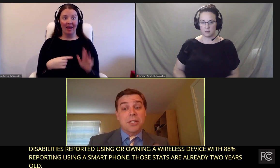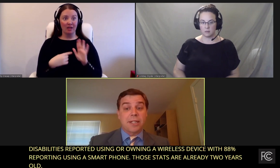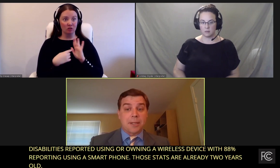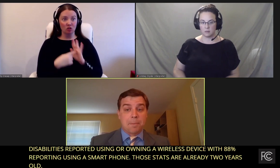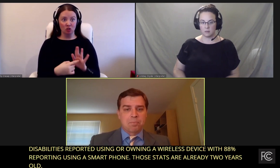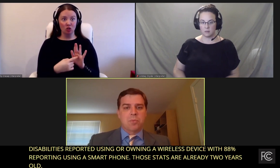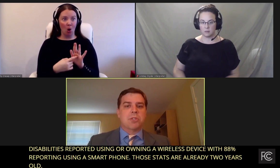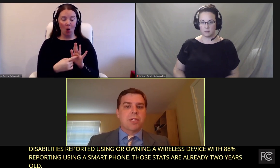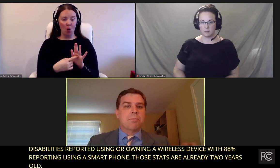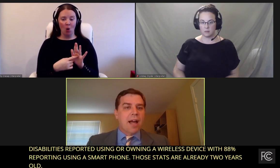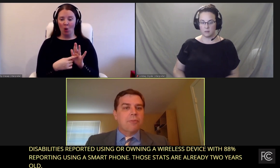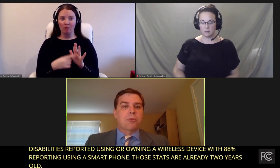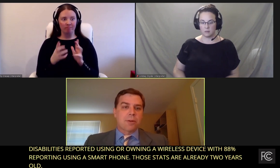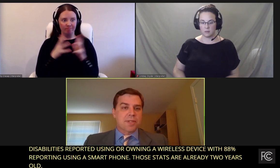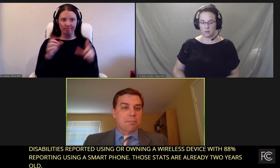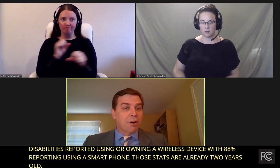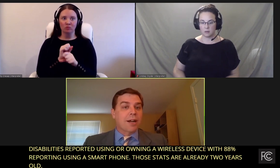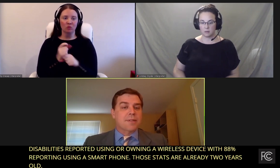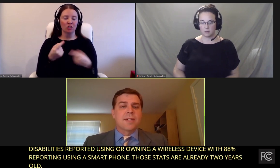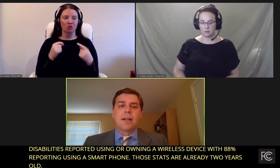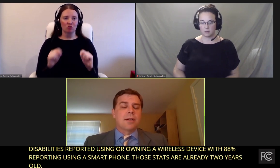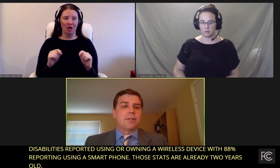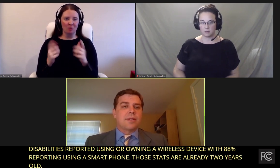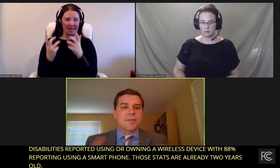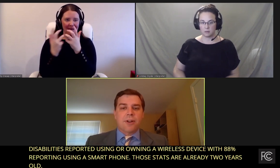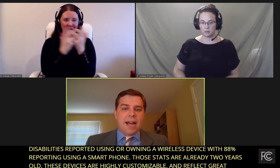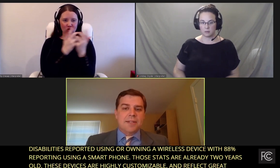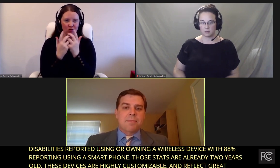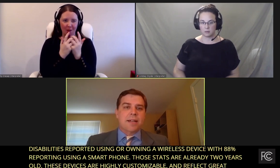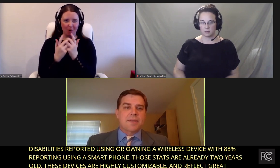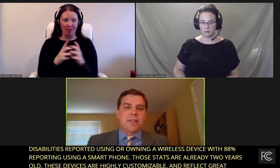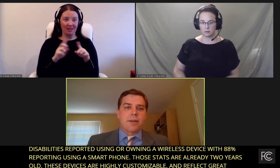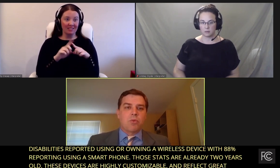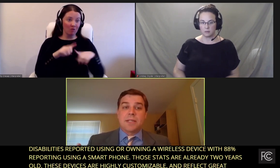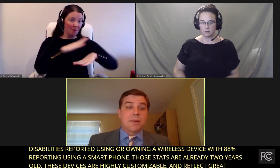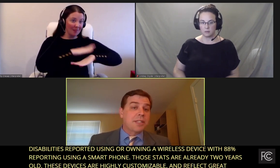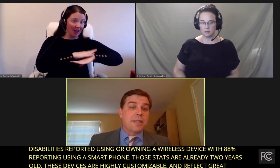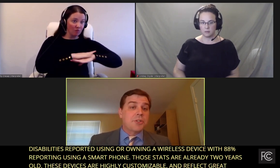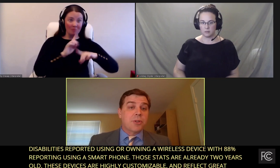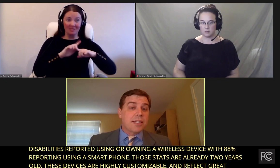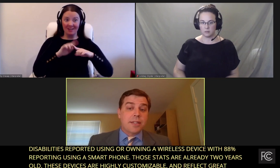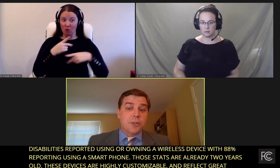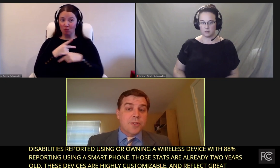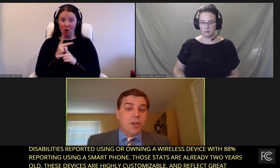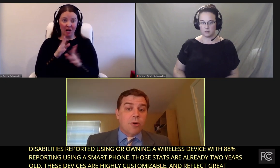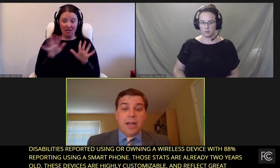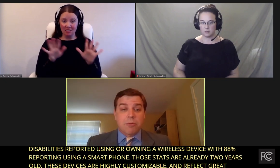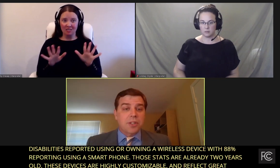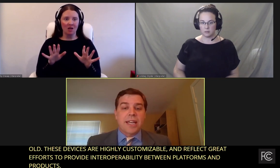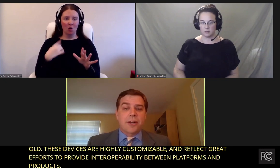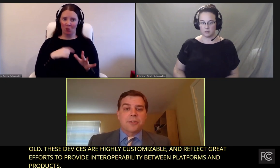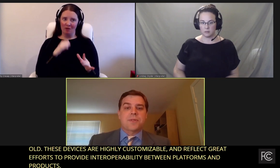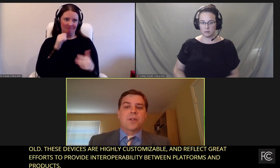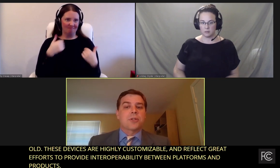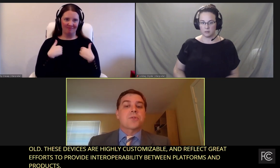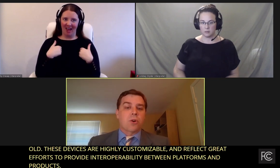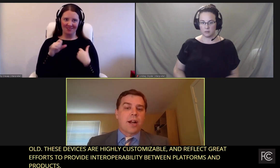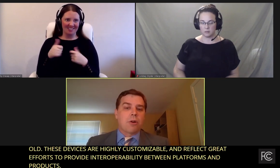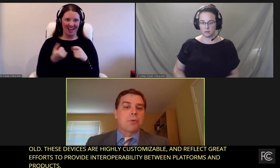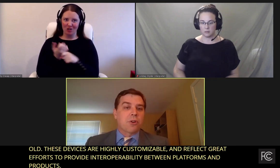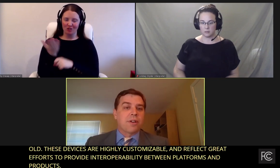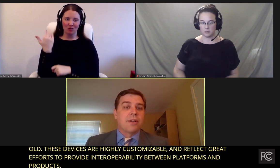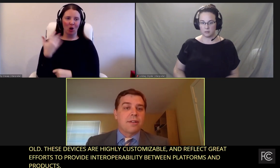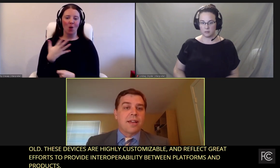interoperability between platforms and products. These are aspects that we simply didn't enjoy 10 years ago, and I really can't underscore